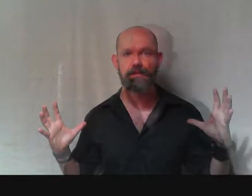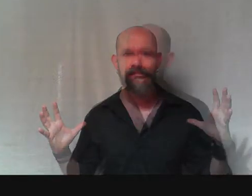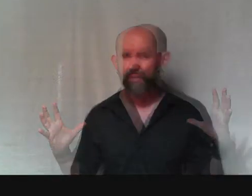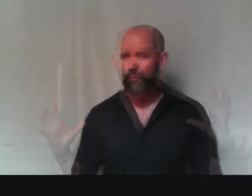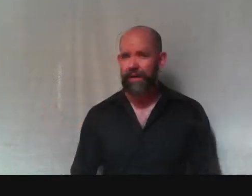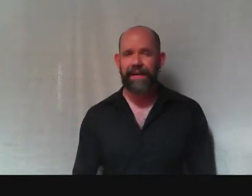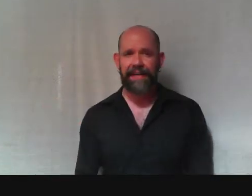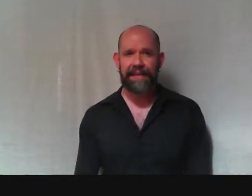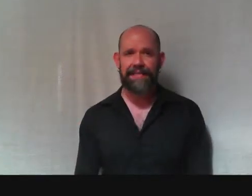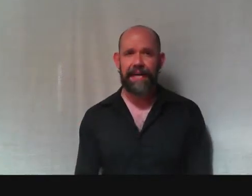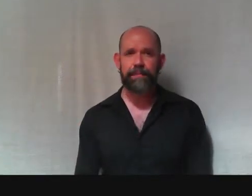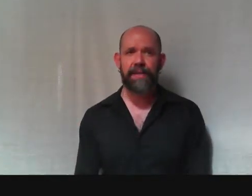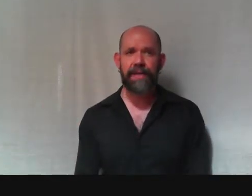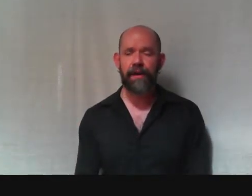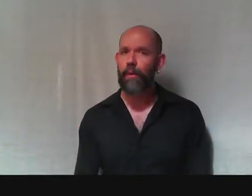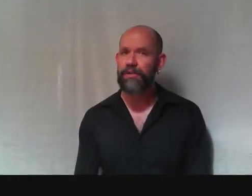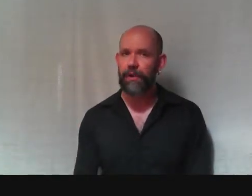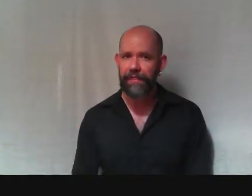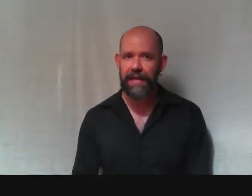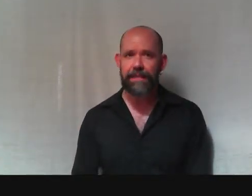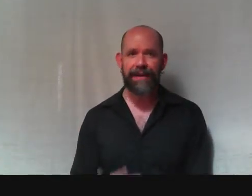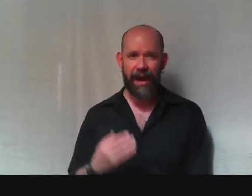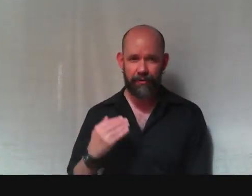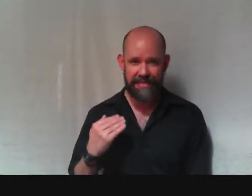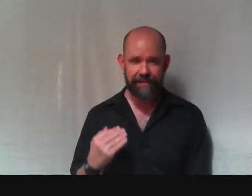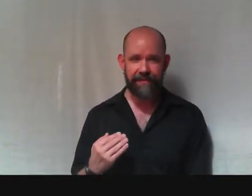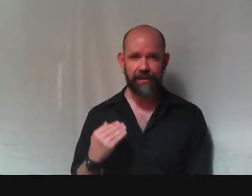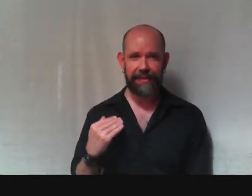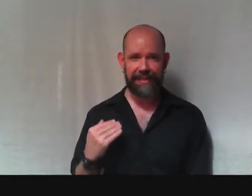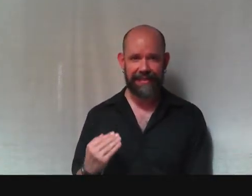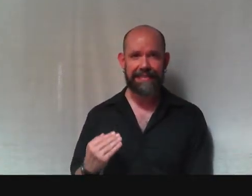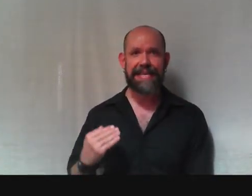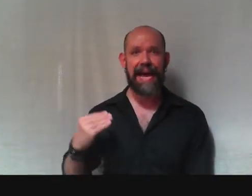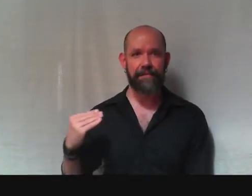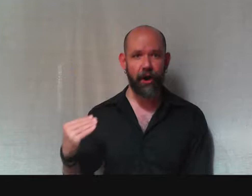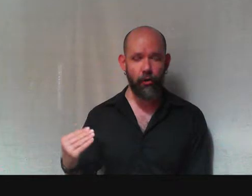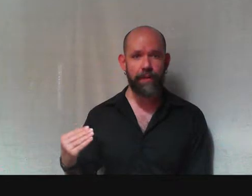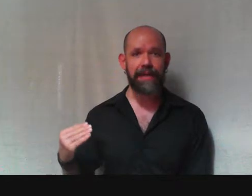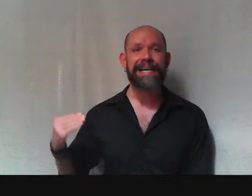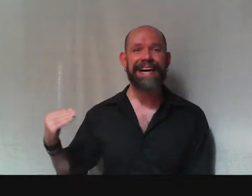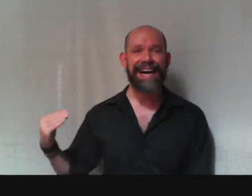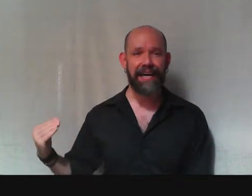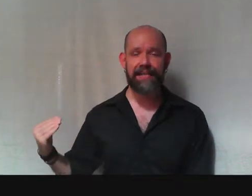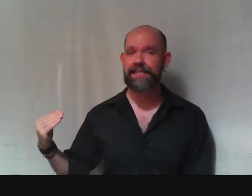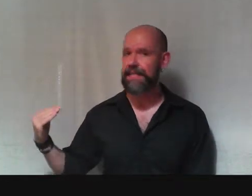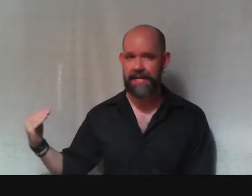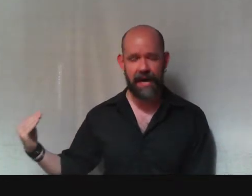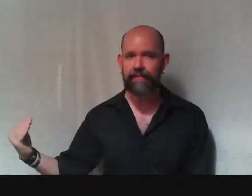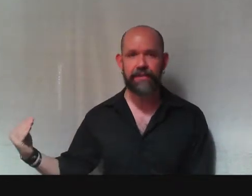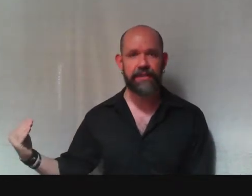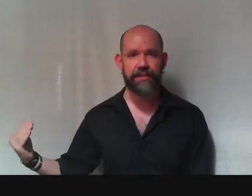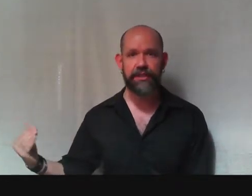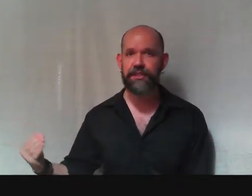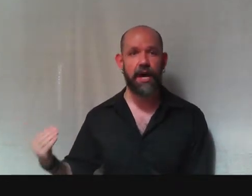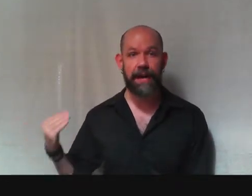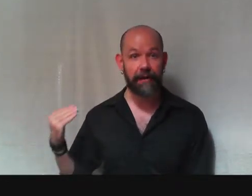As one final example here, I want you to think about how difficult it is to have open, honest conversations about